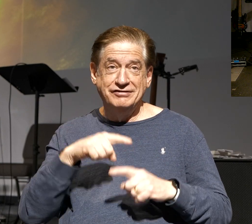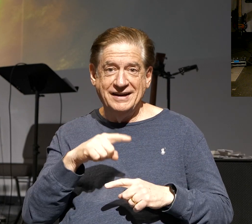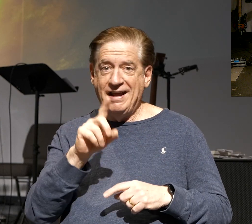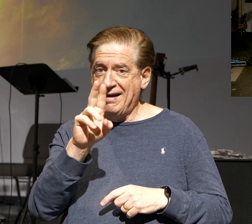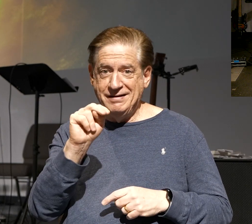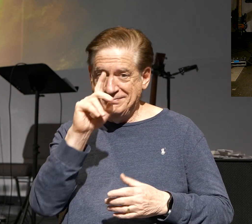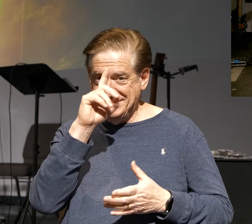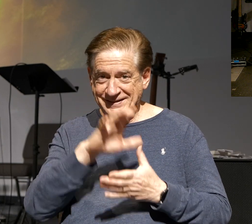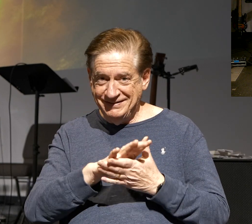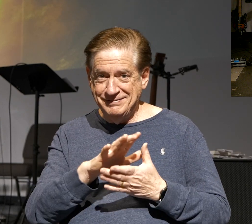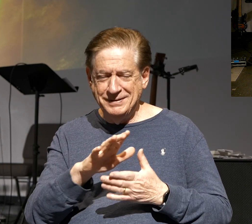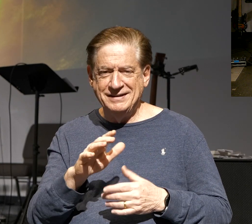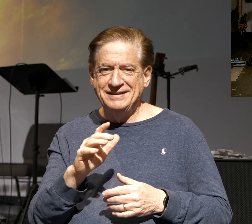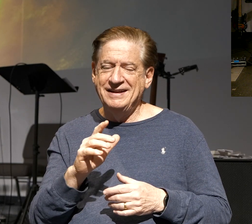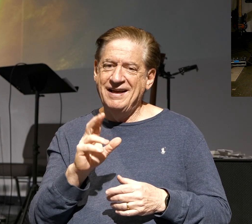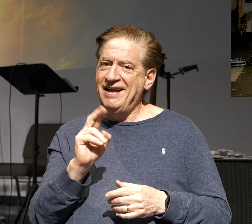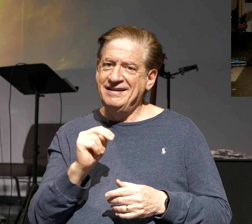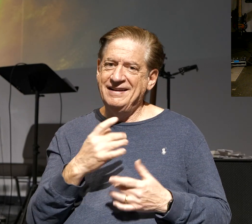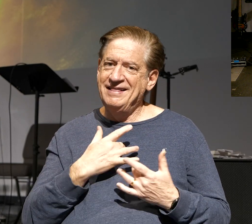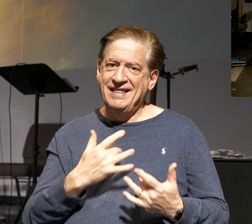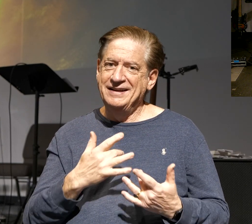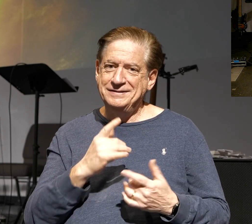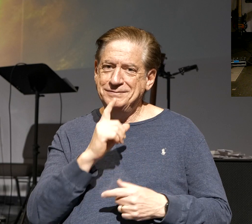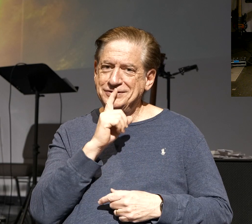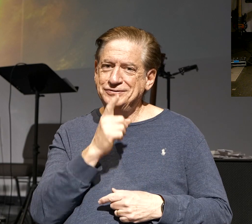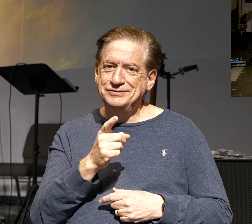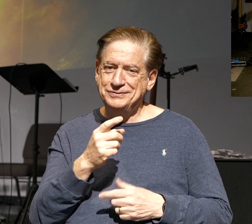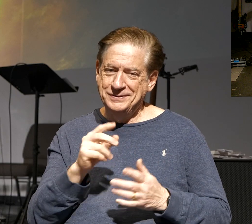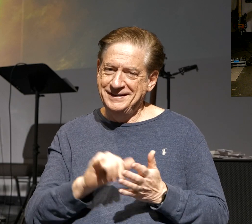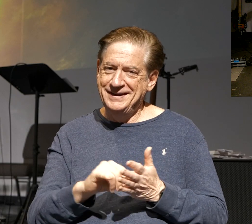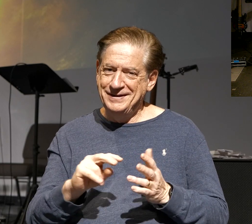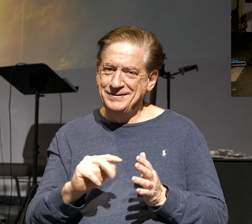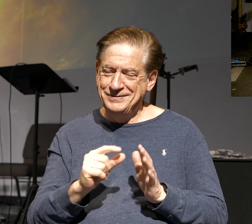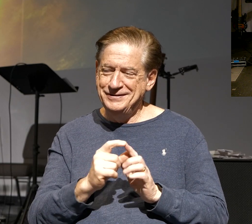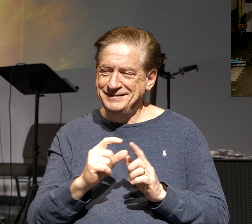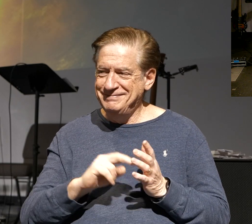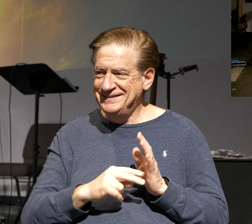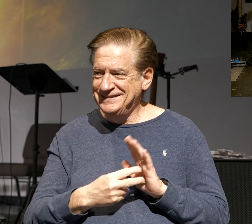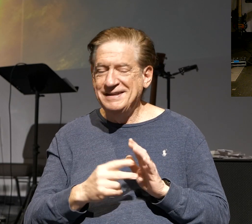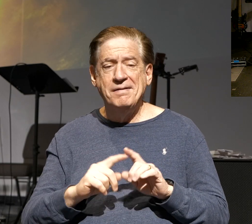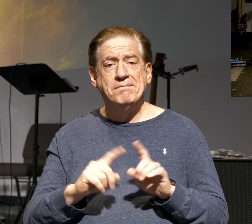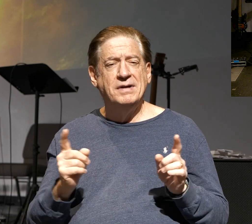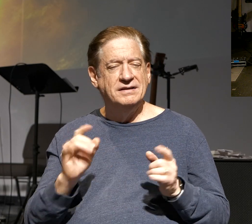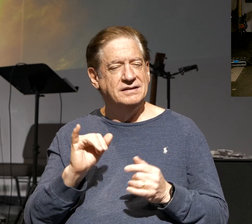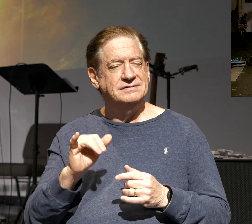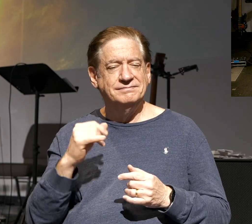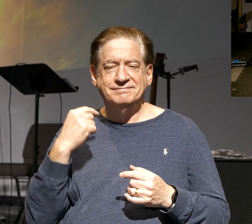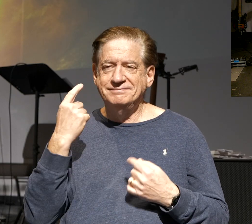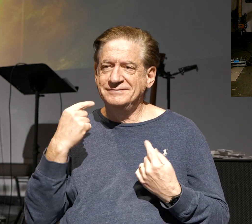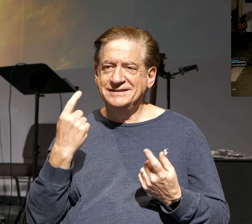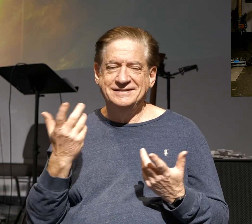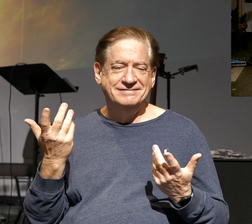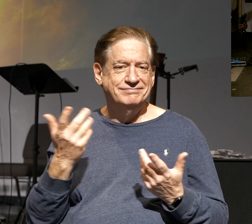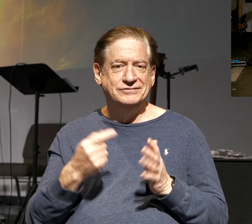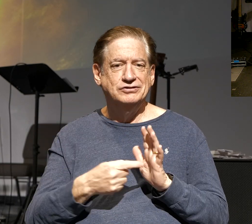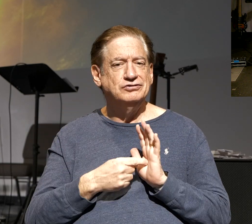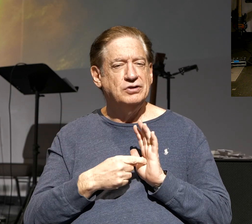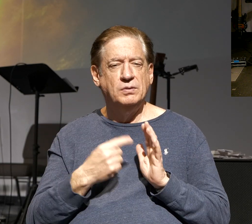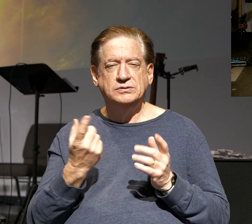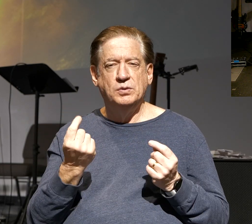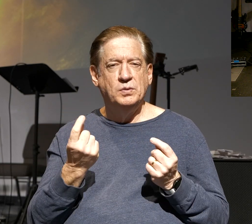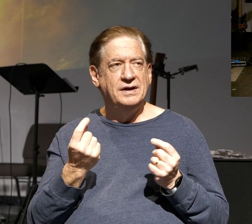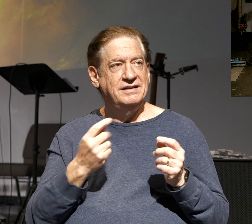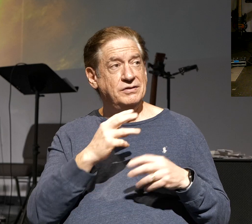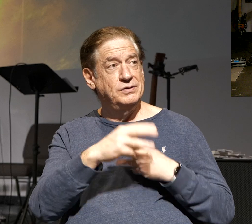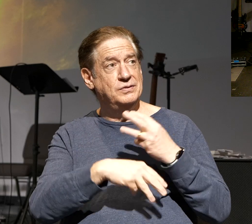which unlikely to be true is what that word means. So, no, that's insane. That's obviously showing us the values of